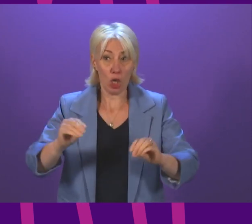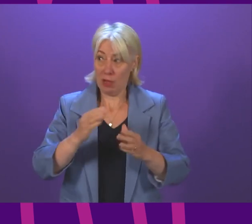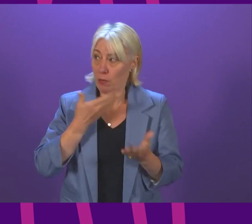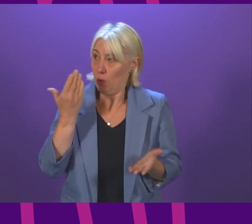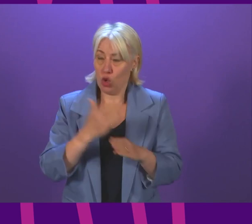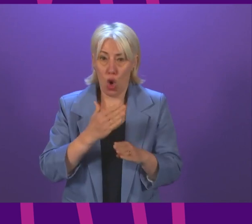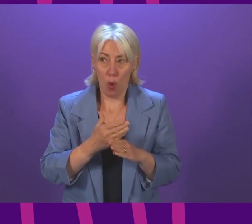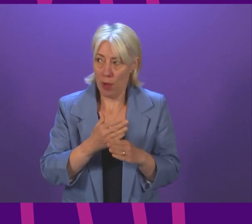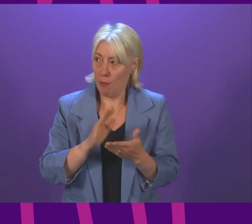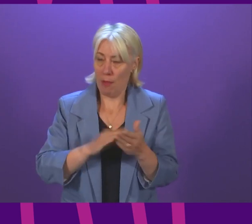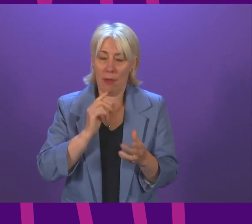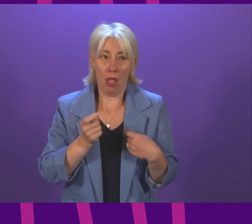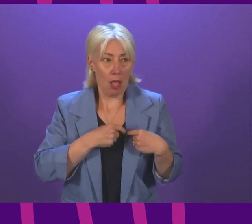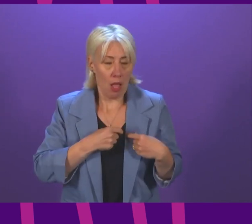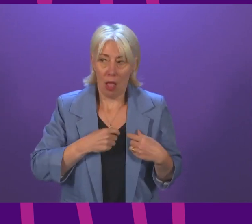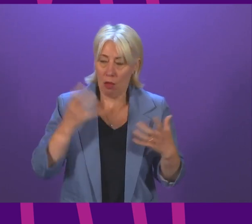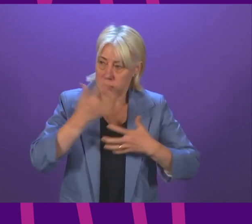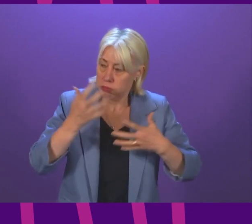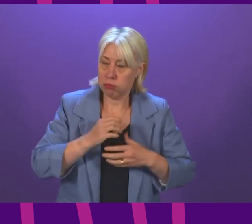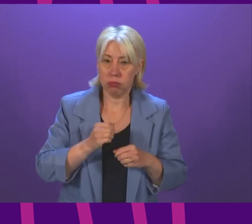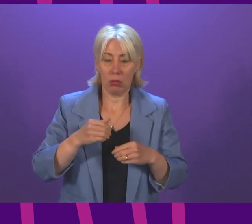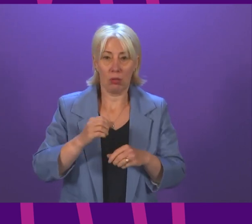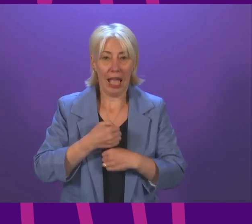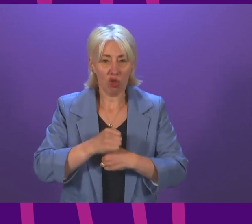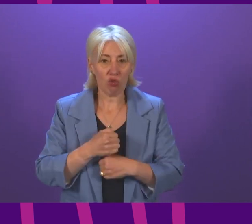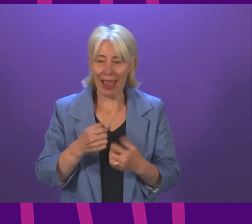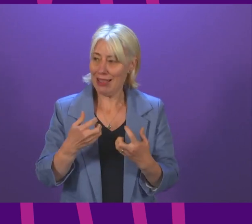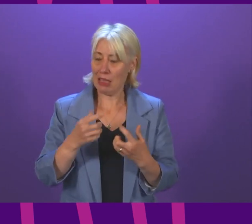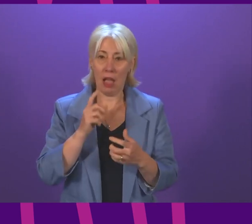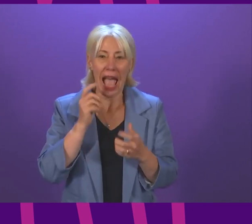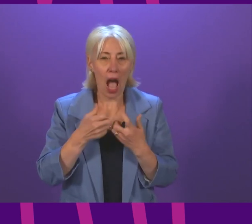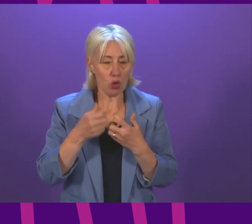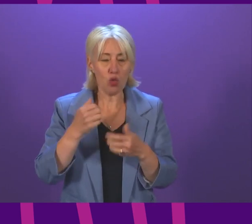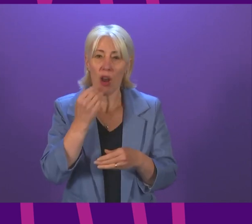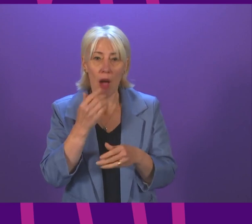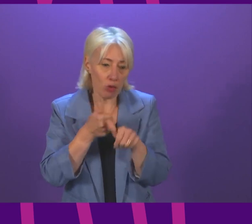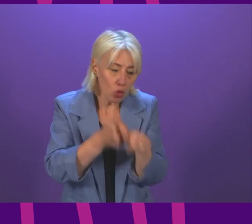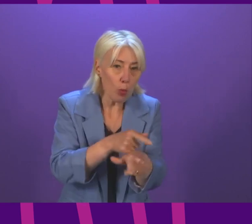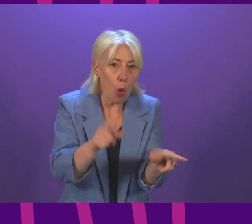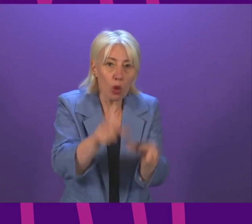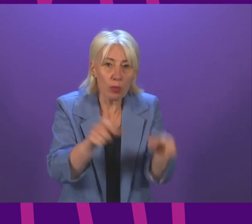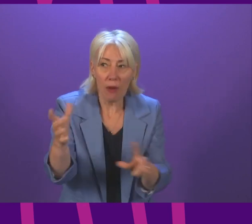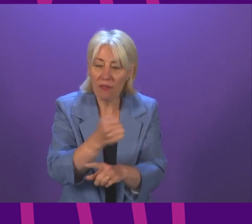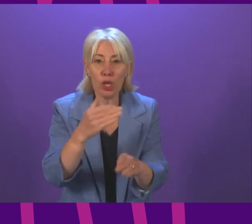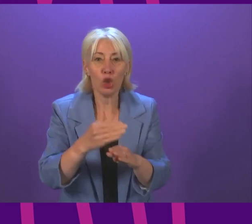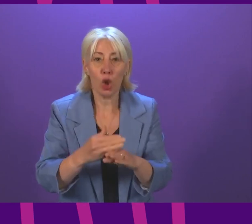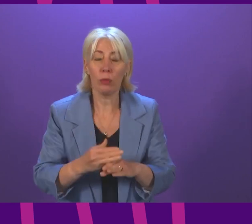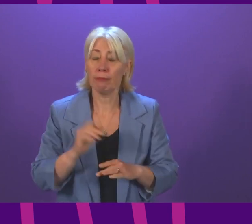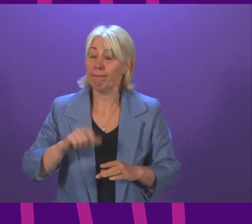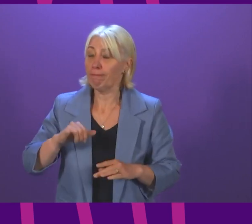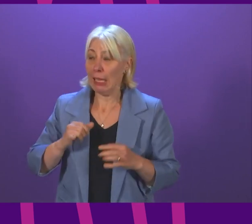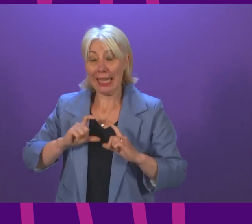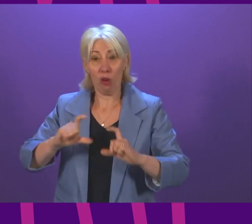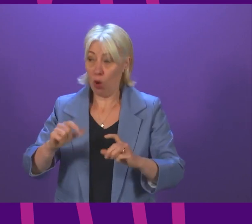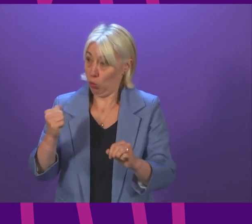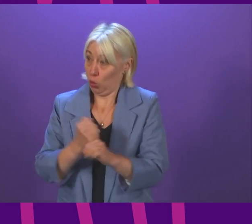stress anxiety and impact on household finances they will be finding themselves in first minister we will continue to do everything we can and I think